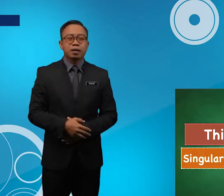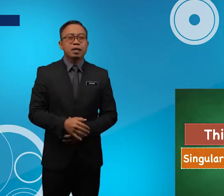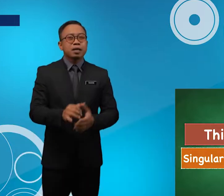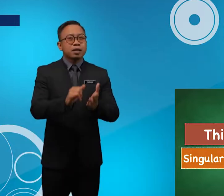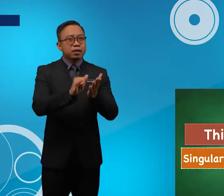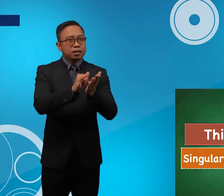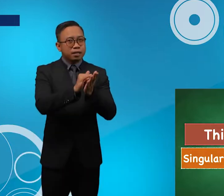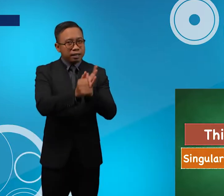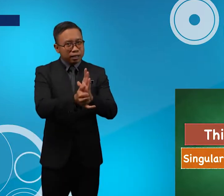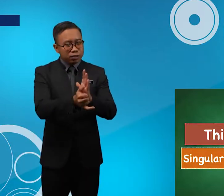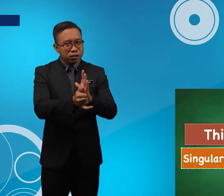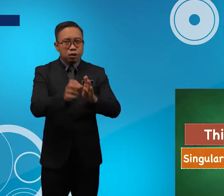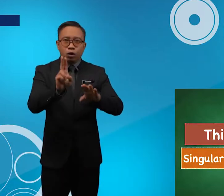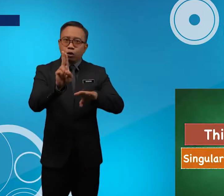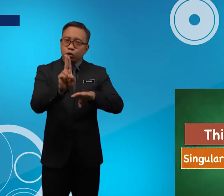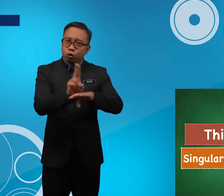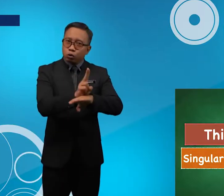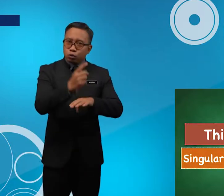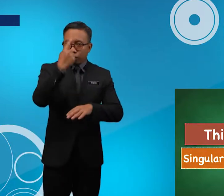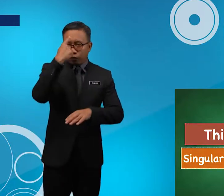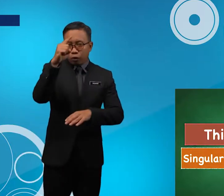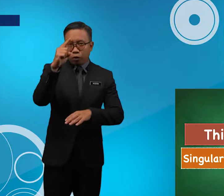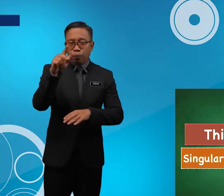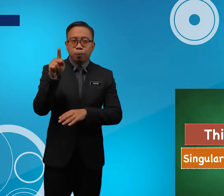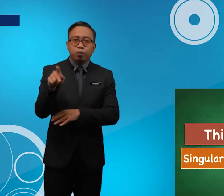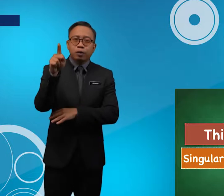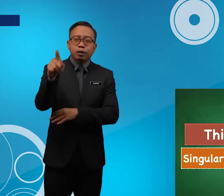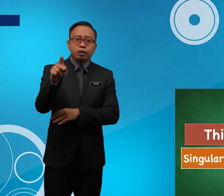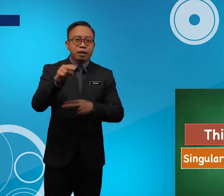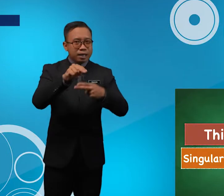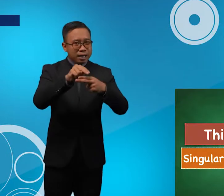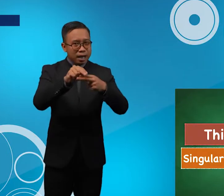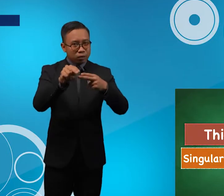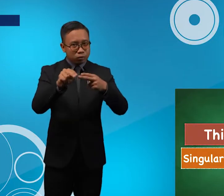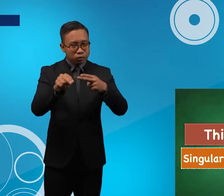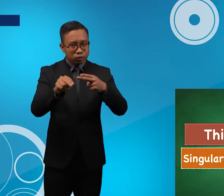These Used For Plural Nouns